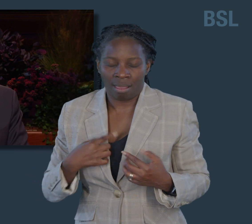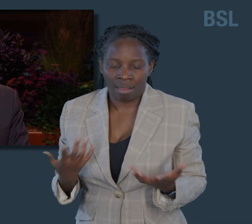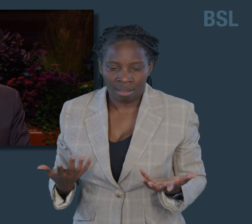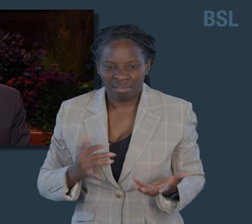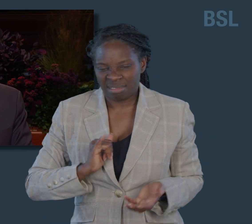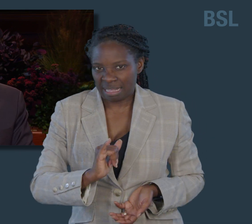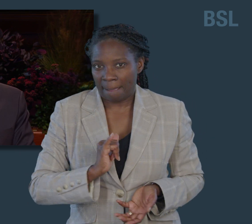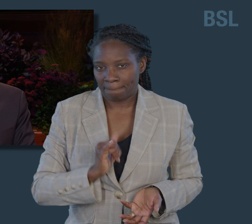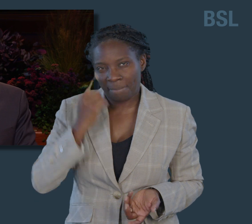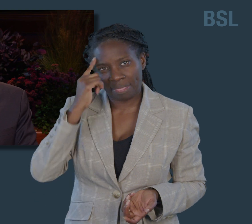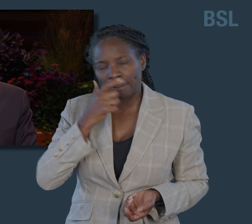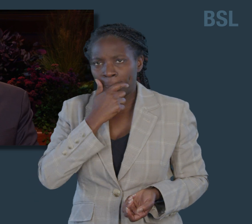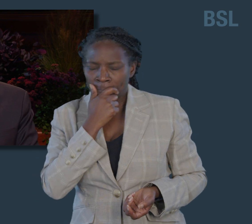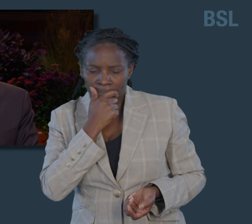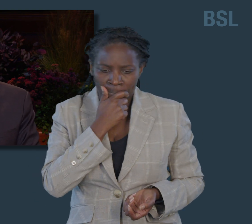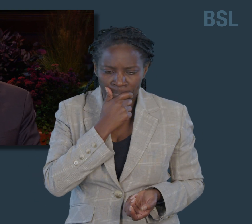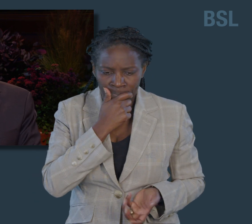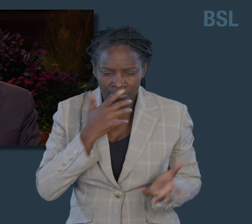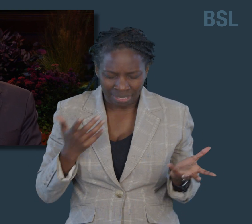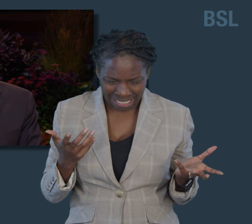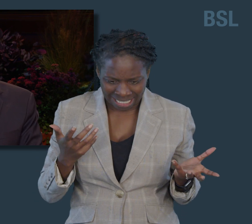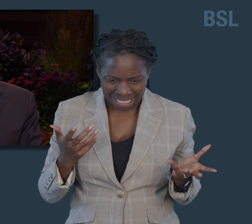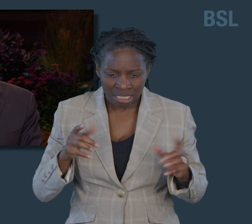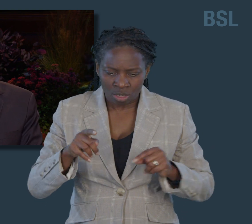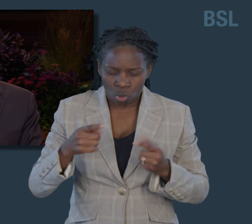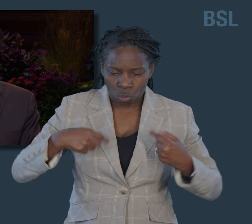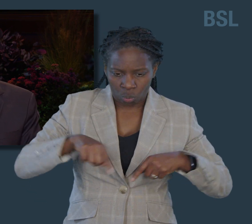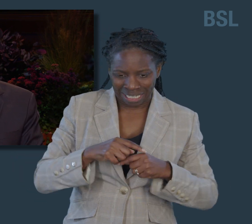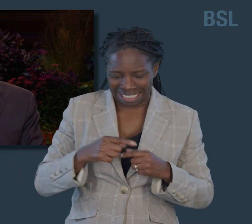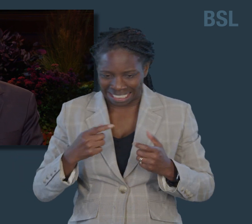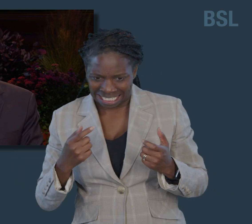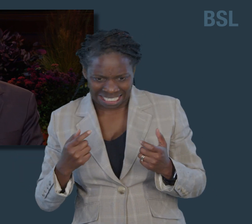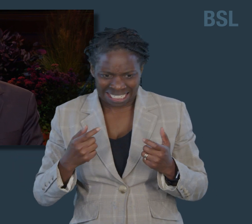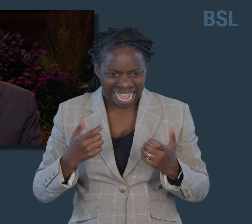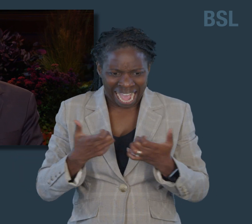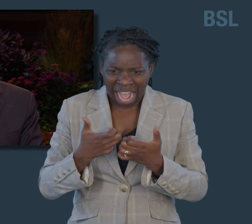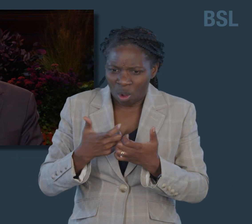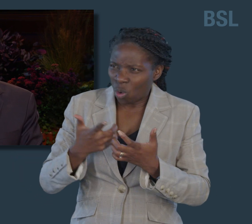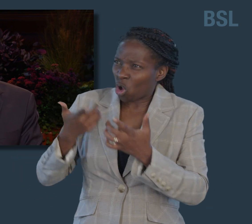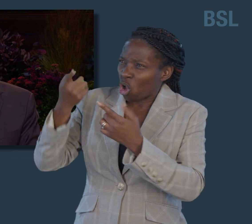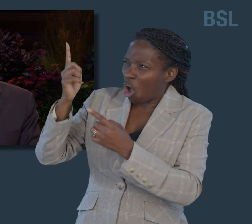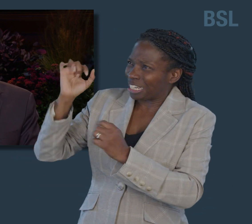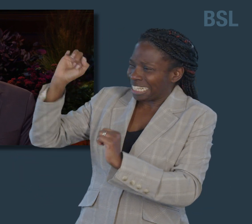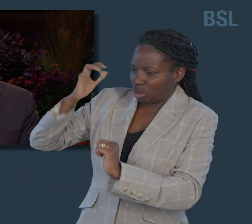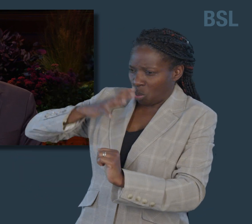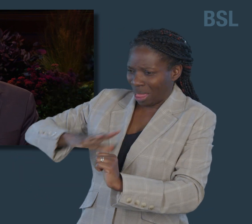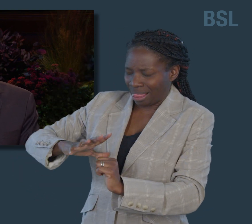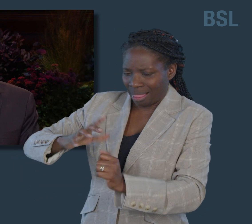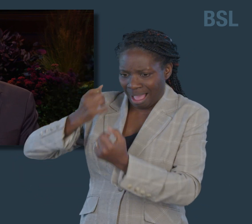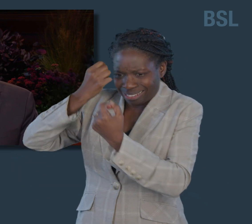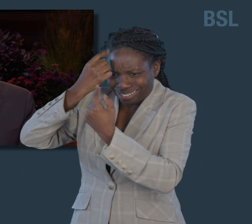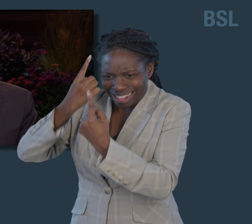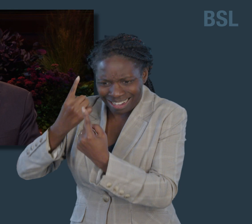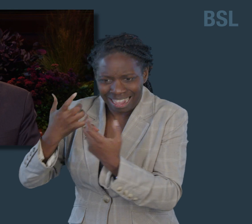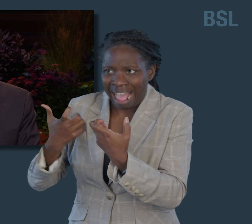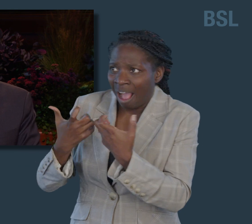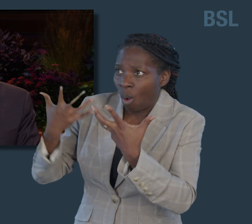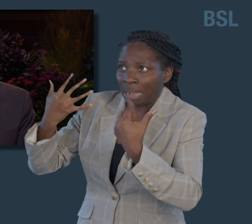decision. When we find it difficult to understand or embrace God's will, it is comforting to remember that He loves us